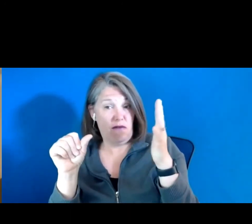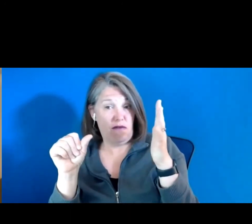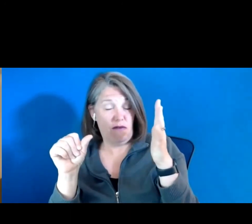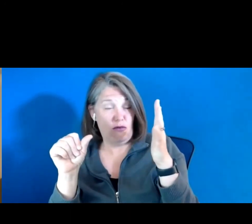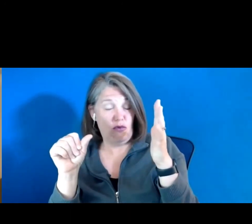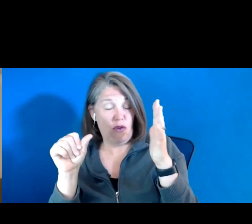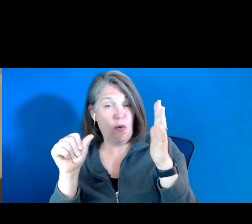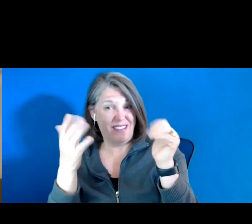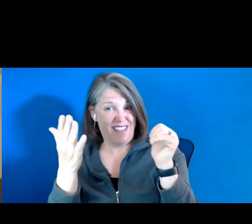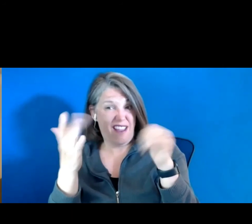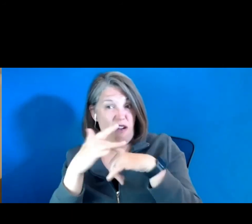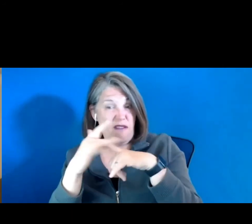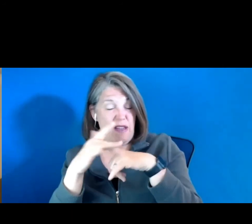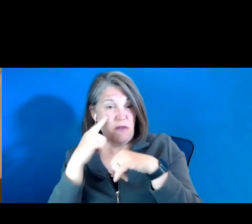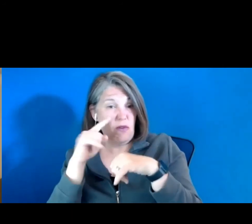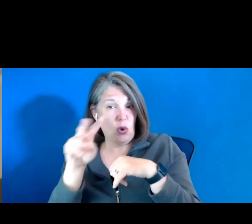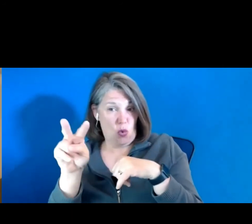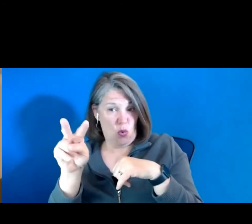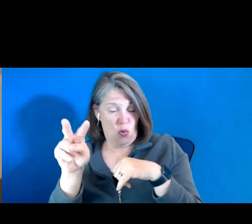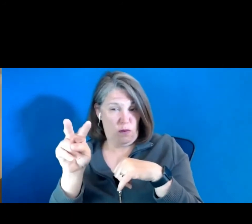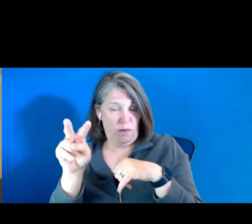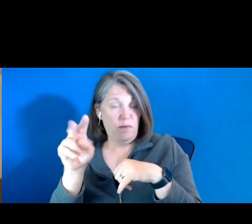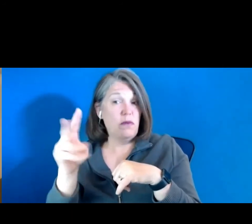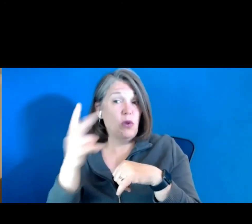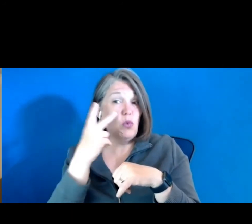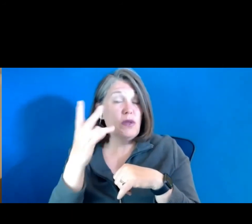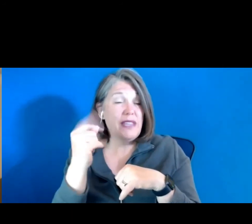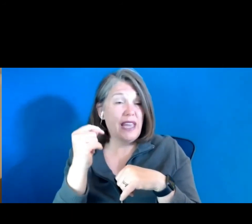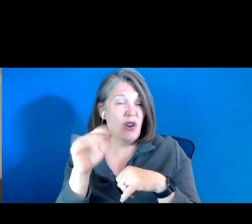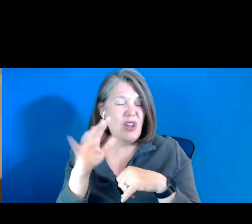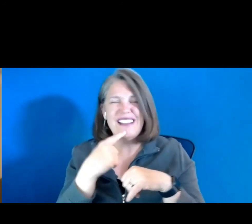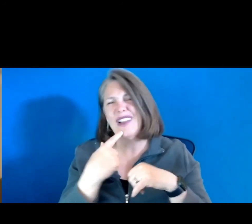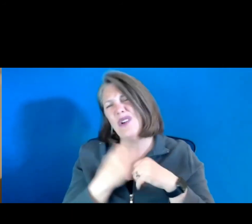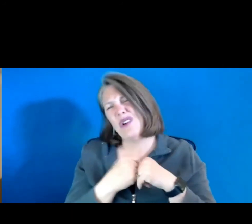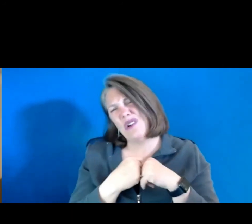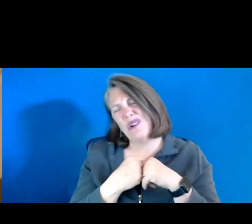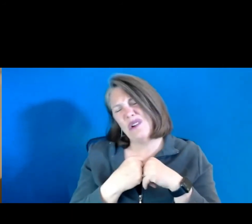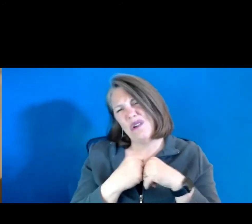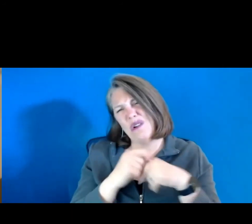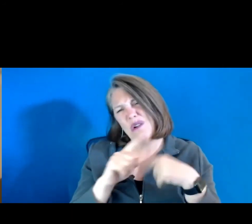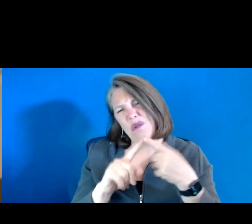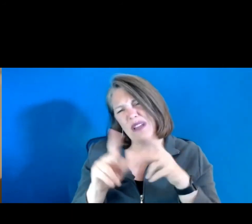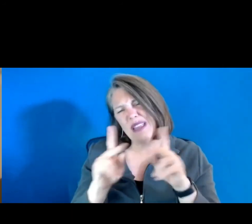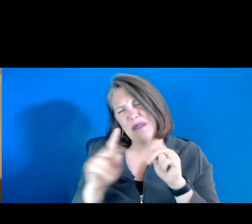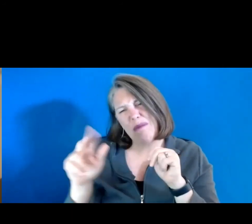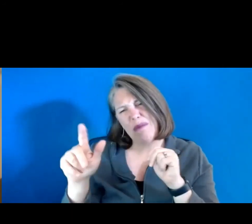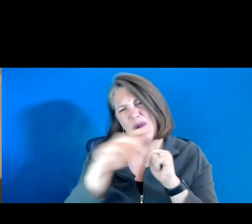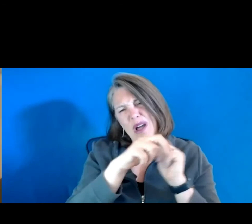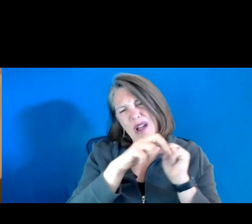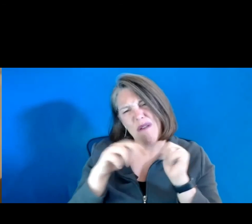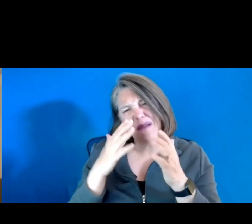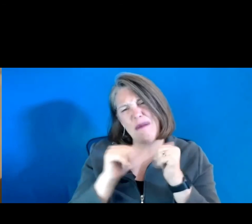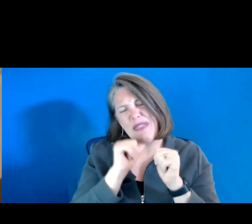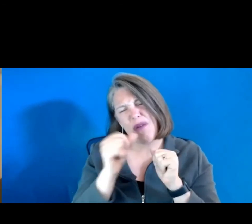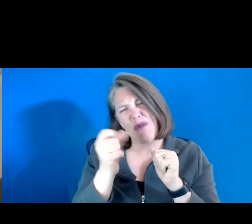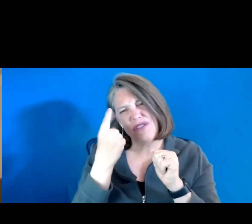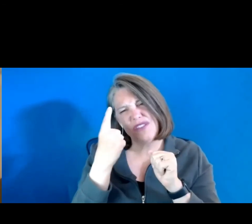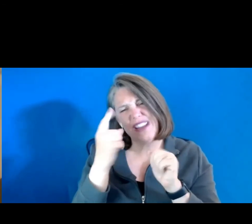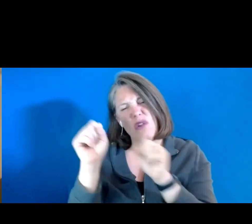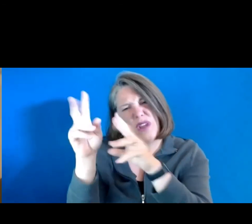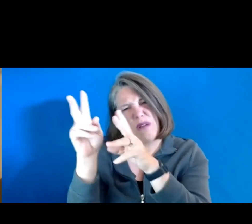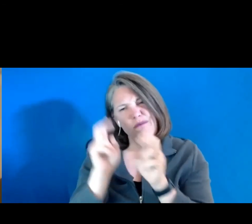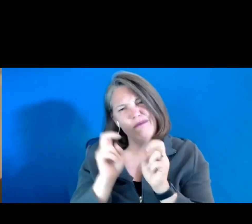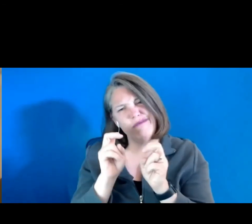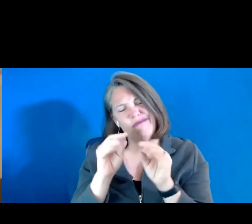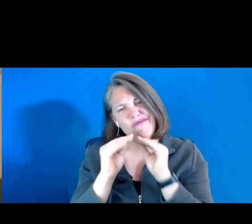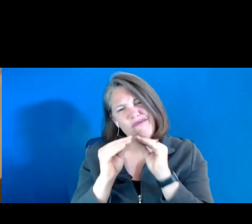it's available for you to look at, and you see it and you kind of say, oh, when people walk around, they might not understand this. You can just go back in